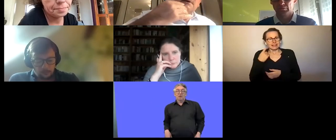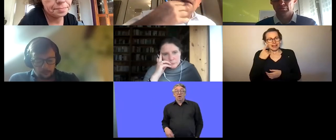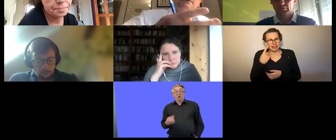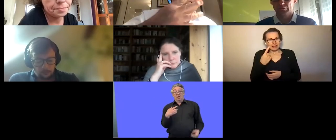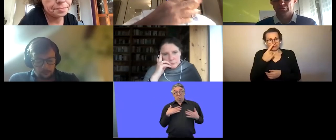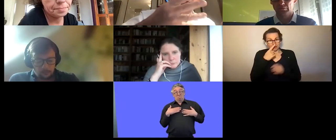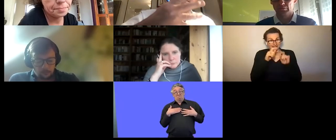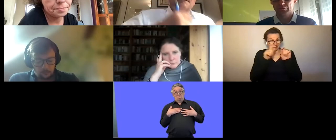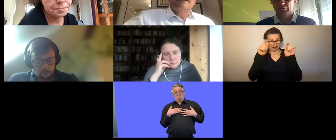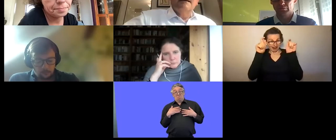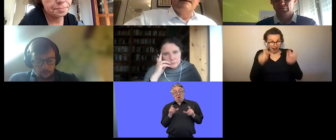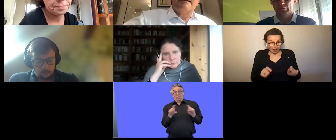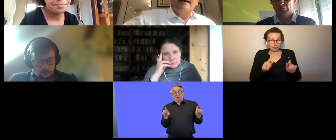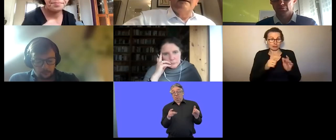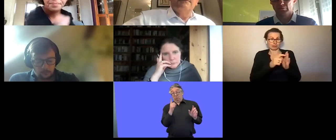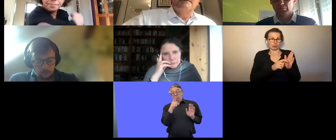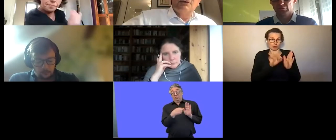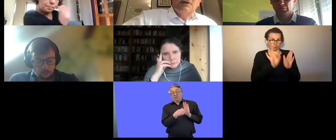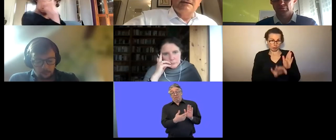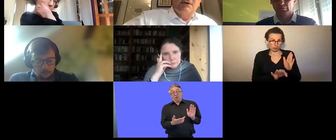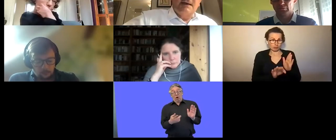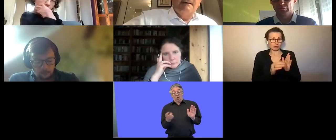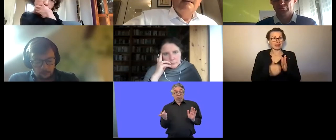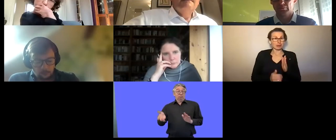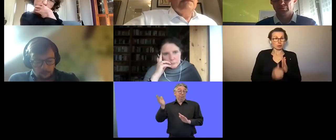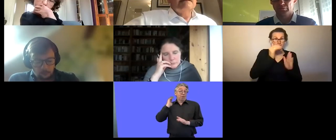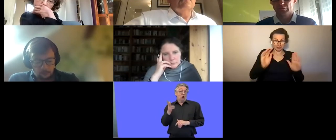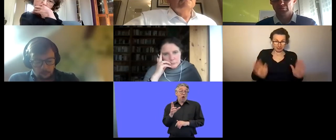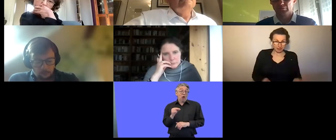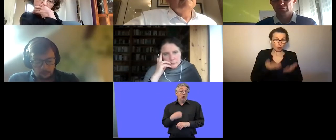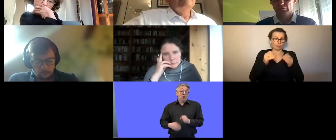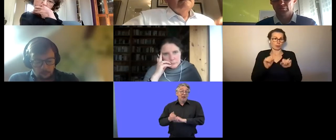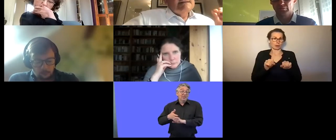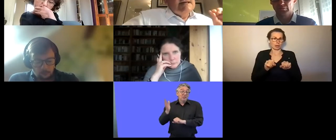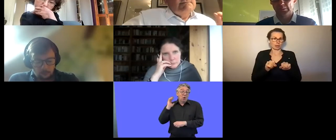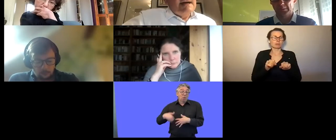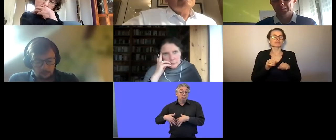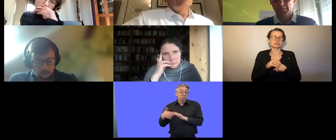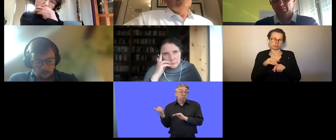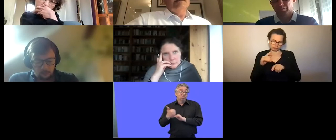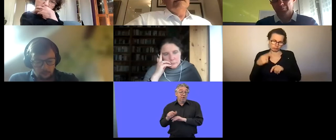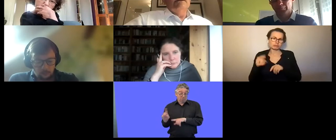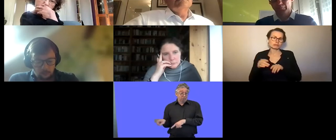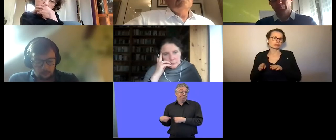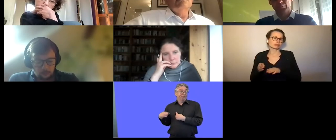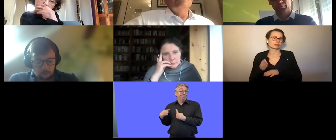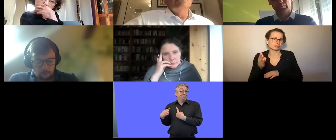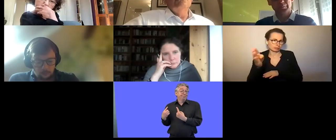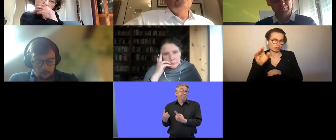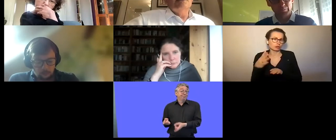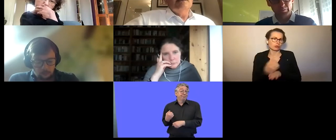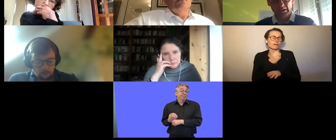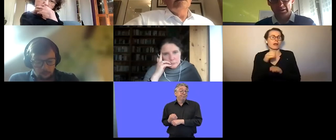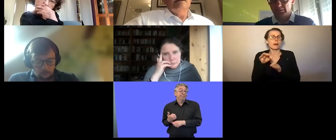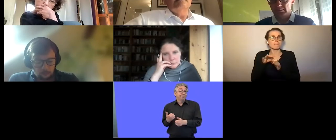uh companies which started then and still exist so if we can um uh adopt the right